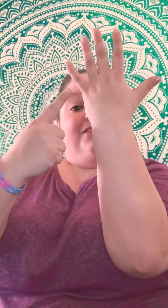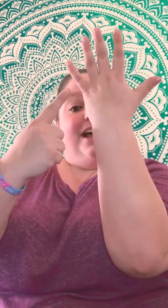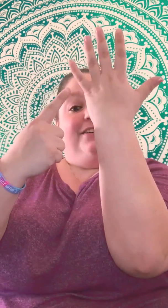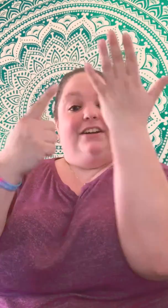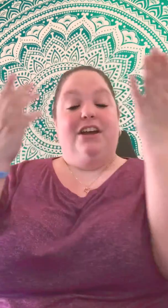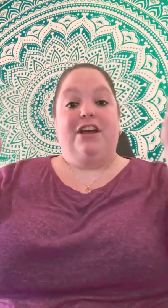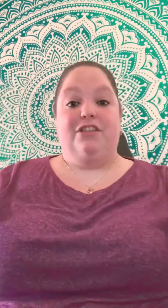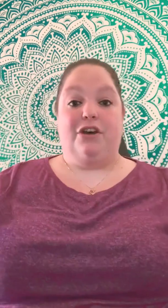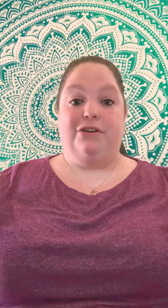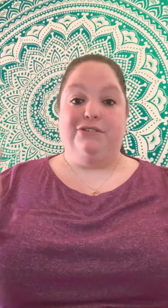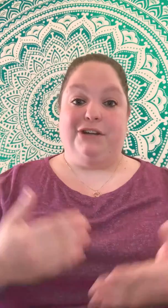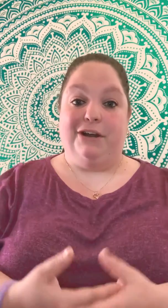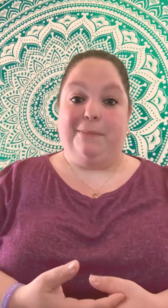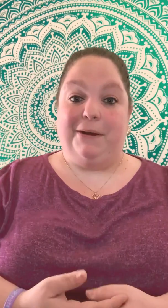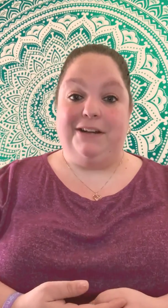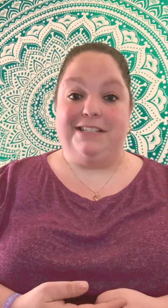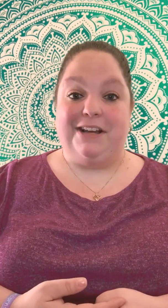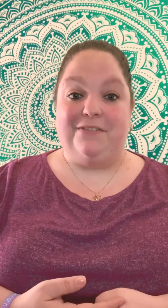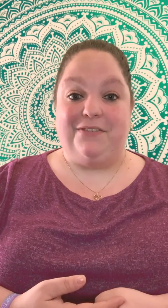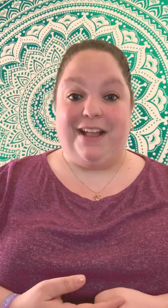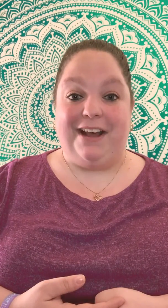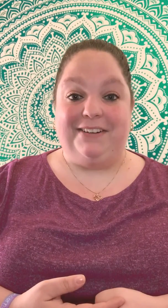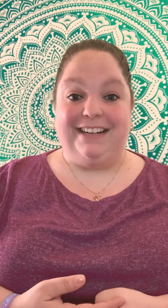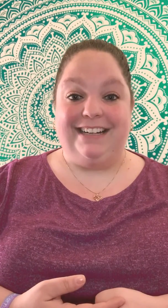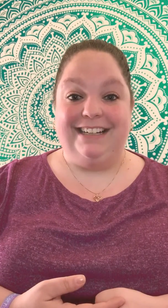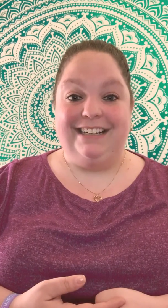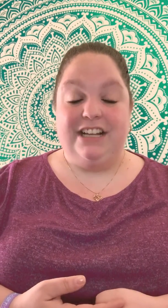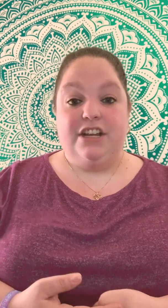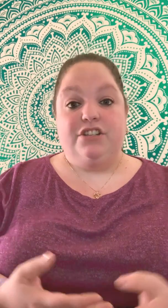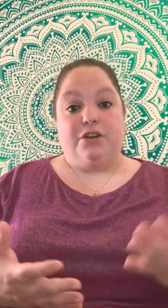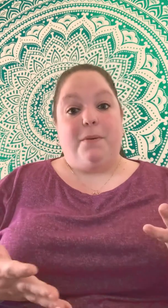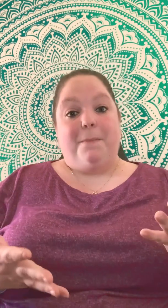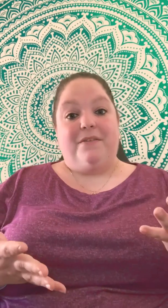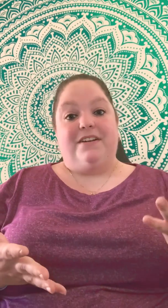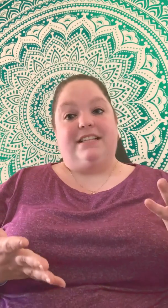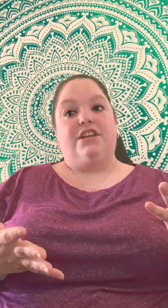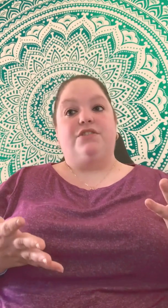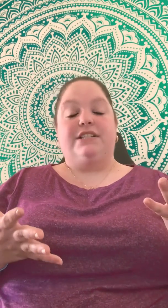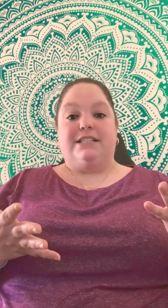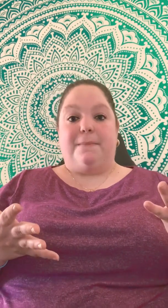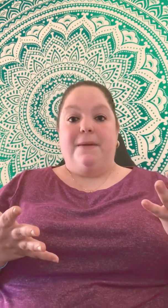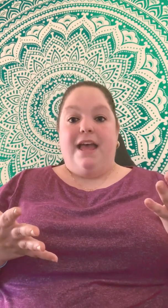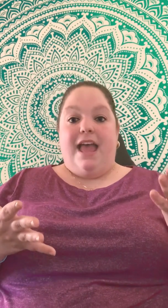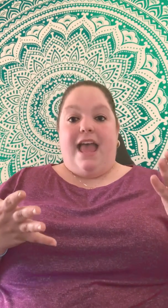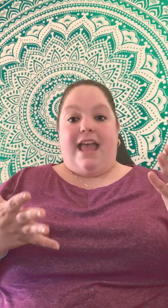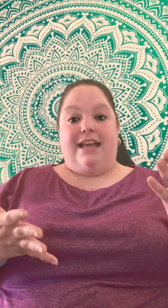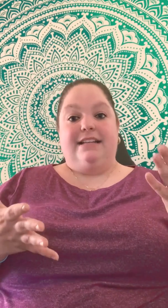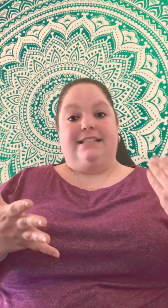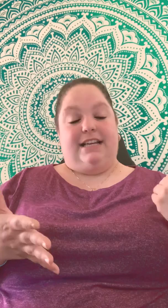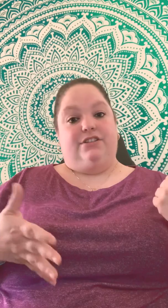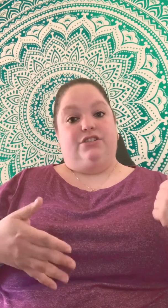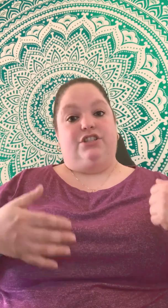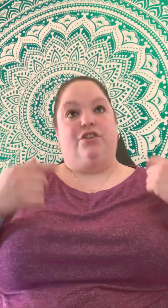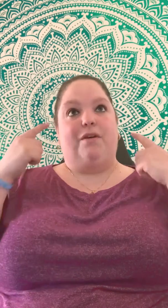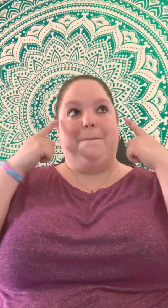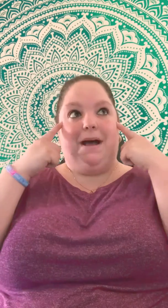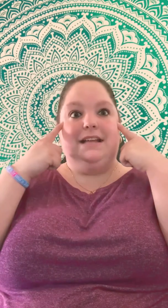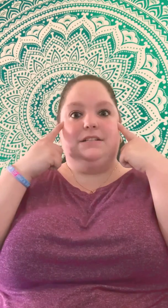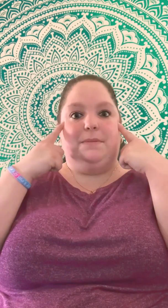flower, and those are the parts of a flower. So my friends, I used some hand signals to remind me